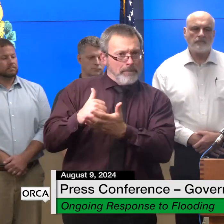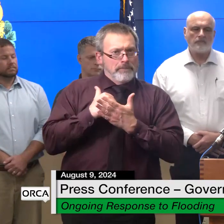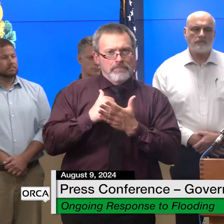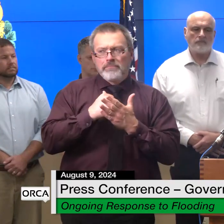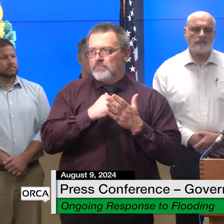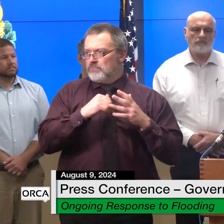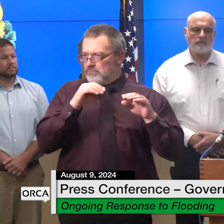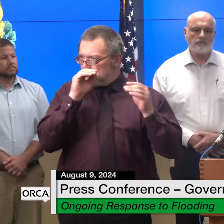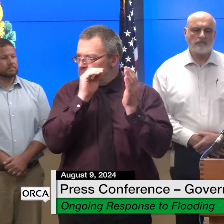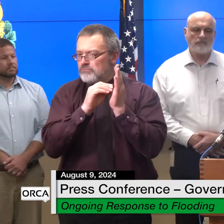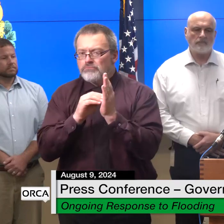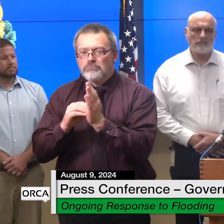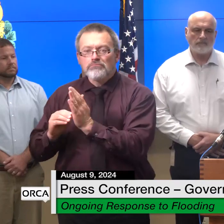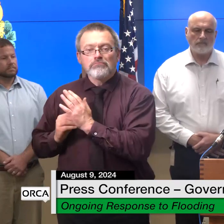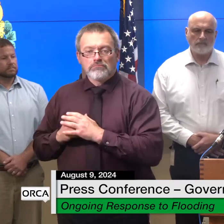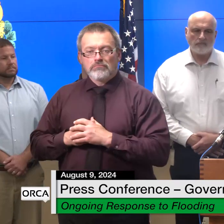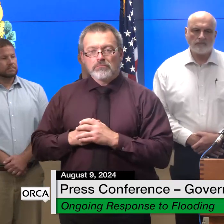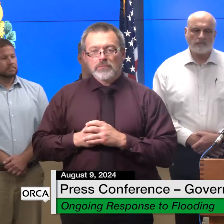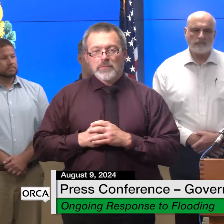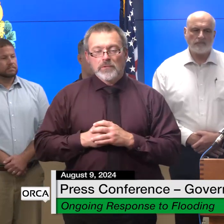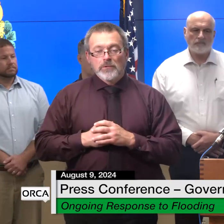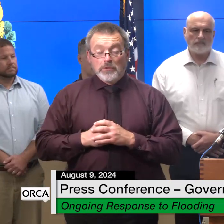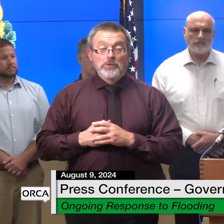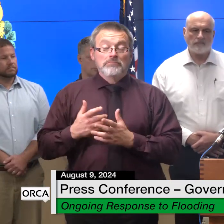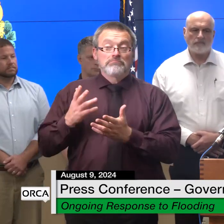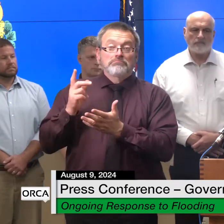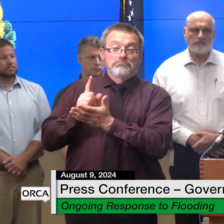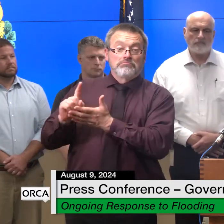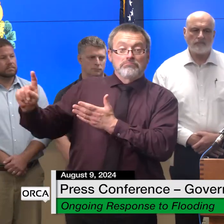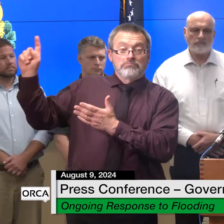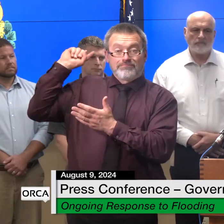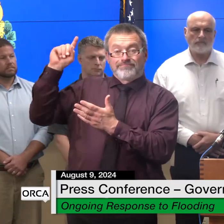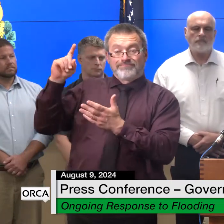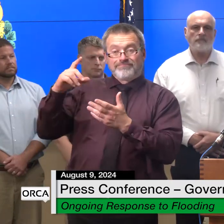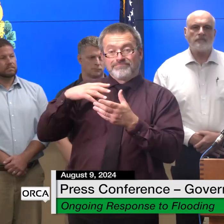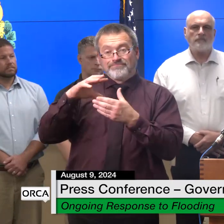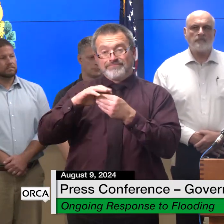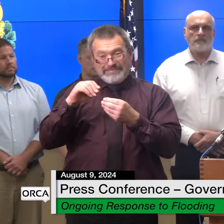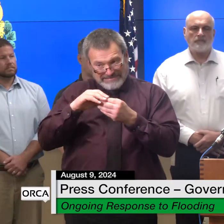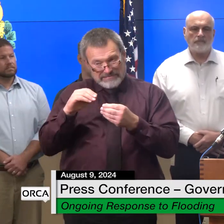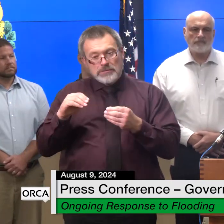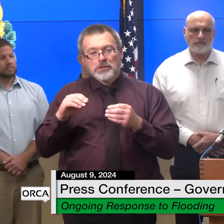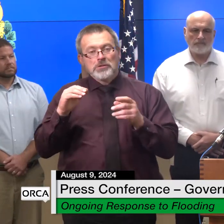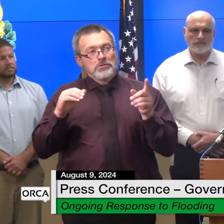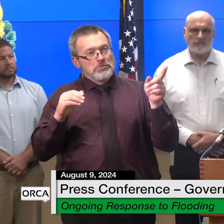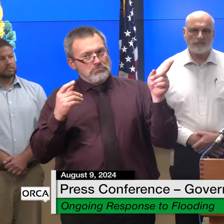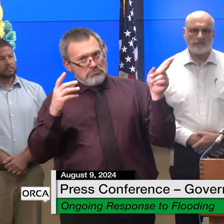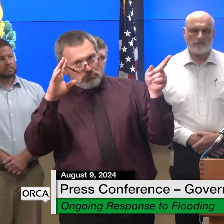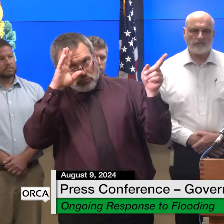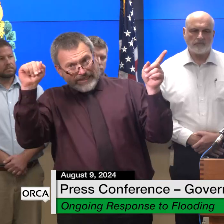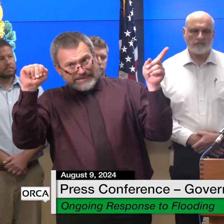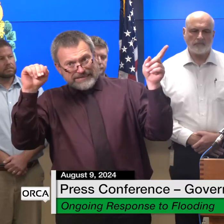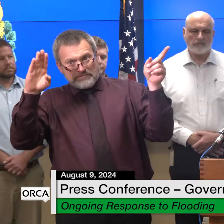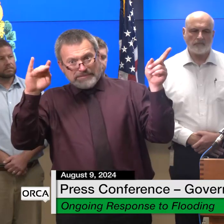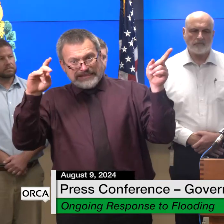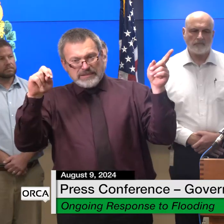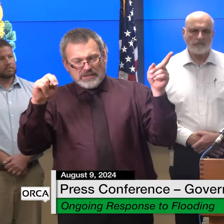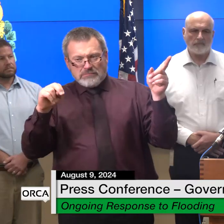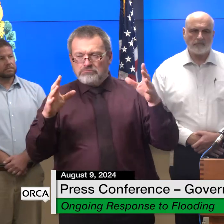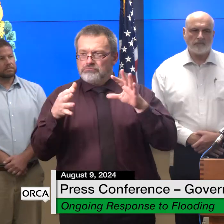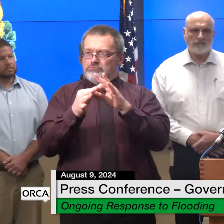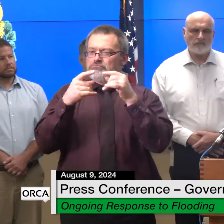as previously reported we have submitted a request to the president for a major disaster declaration for the storms on july 10th